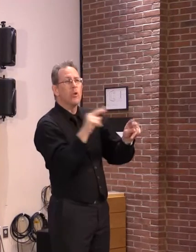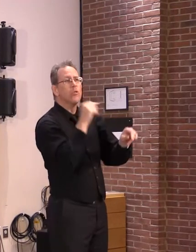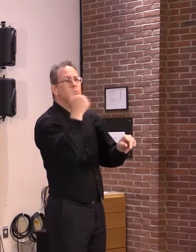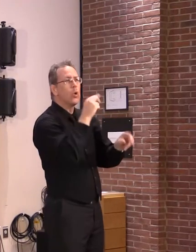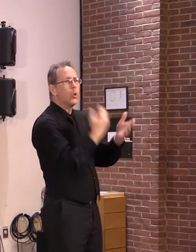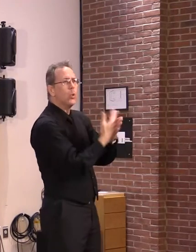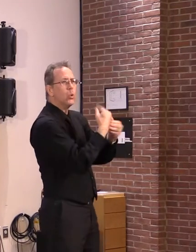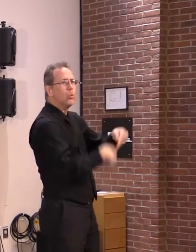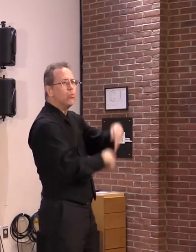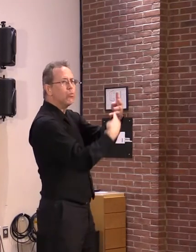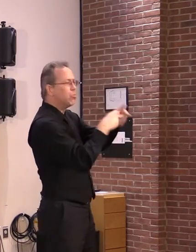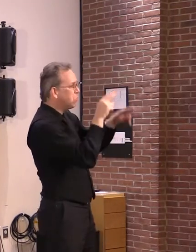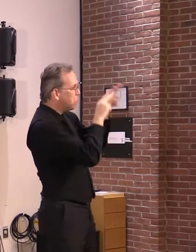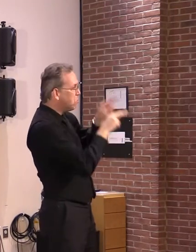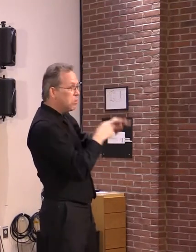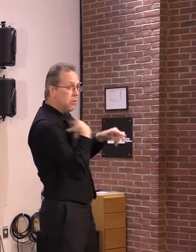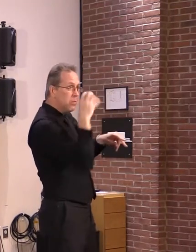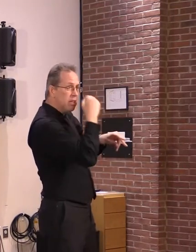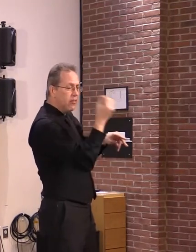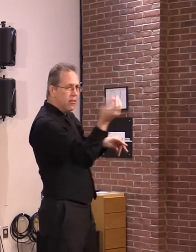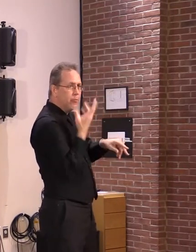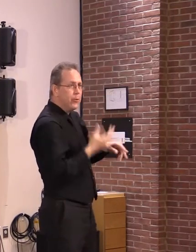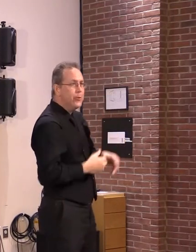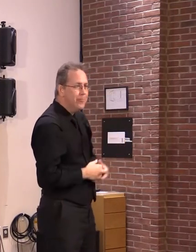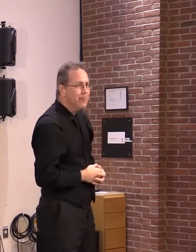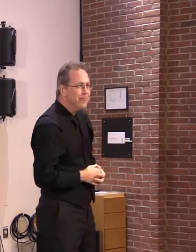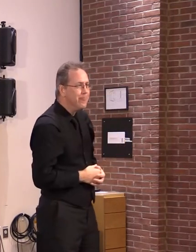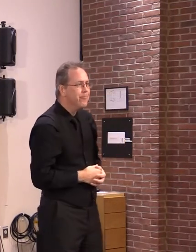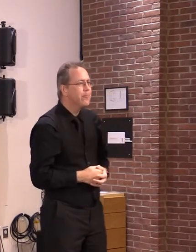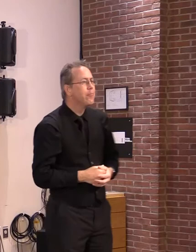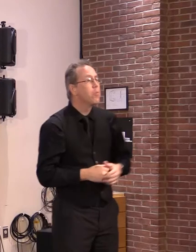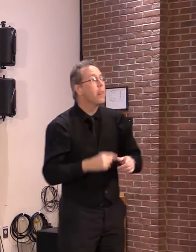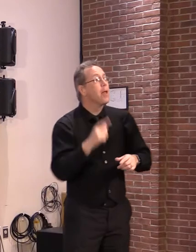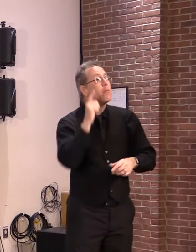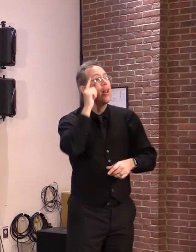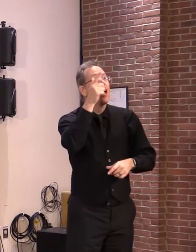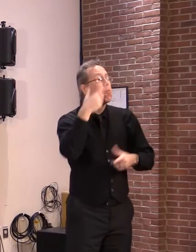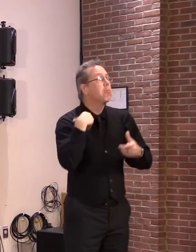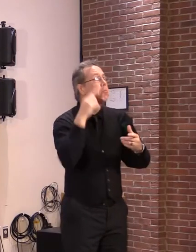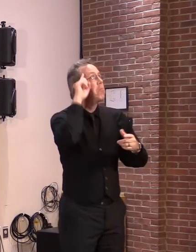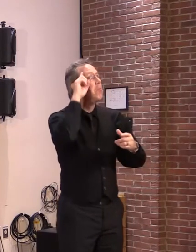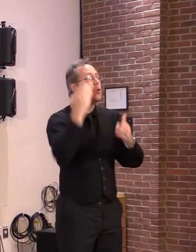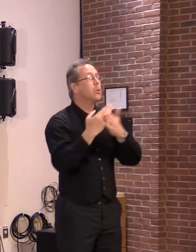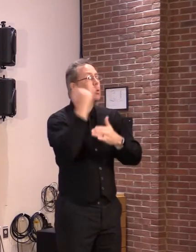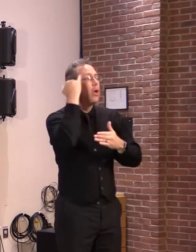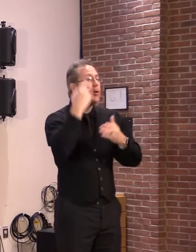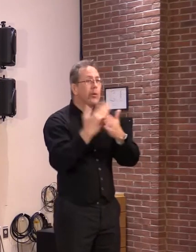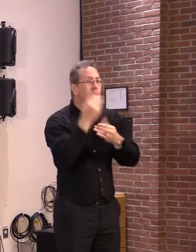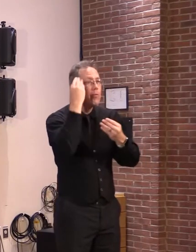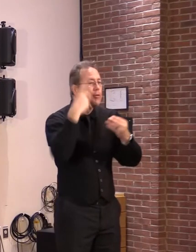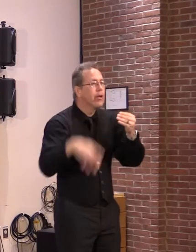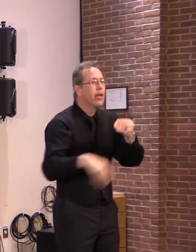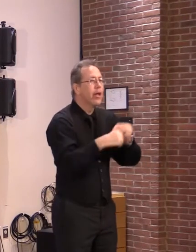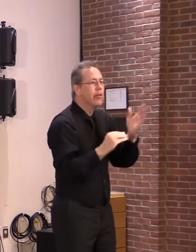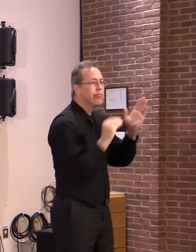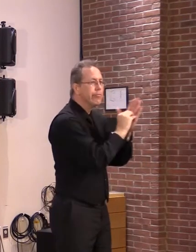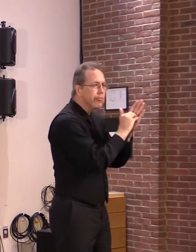And then we'll also have things that get added to it later as they become more available in terms of some of this